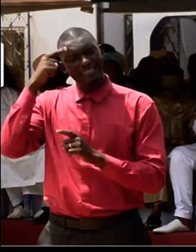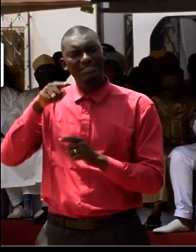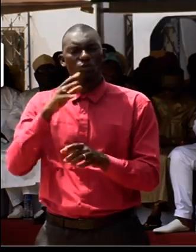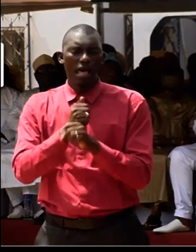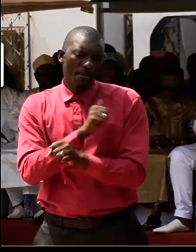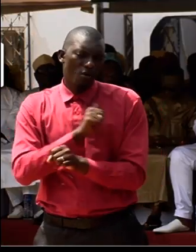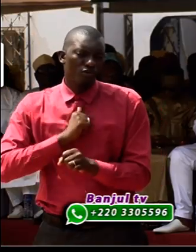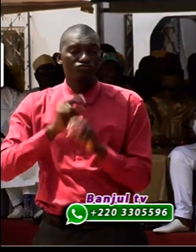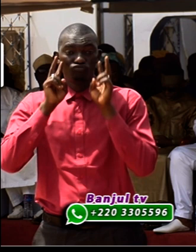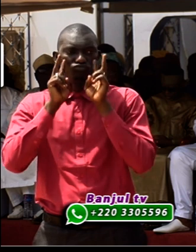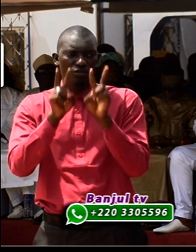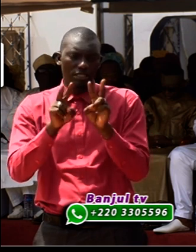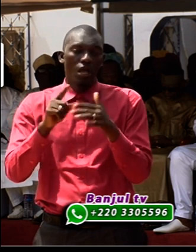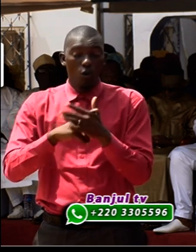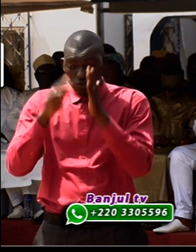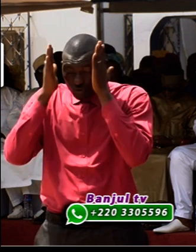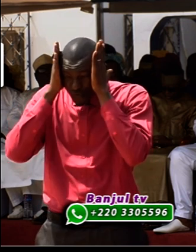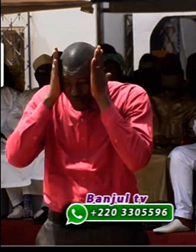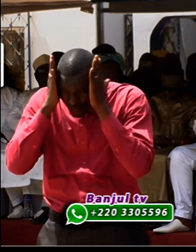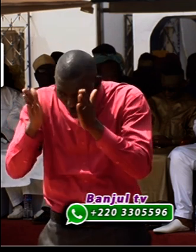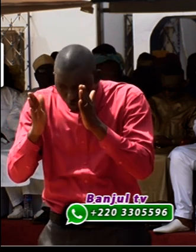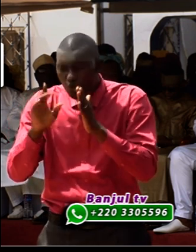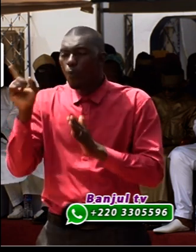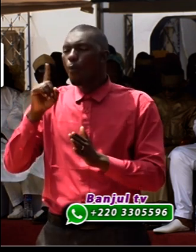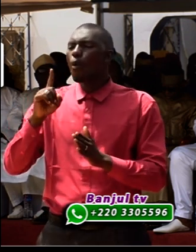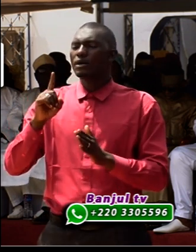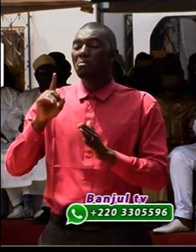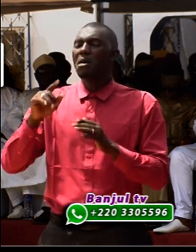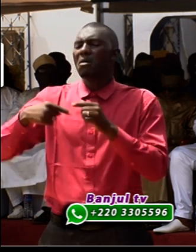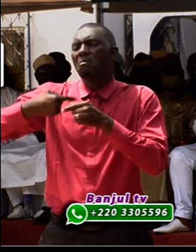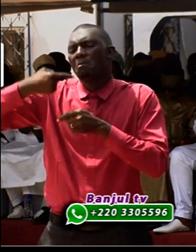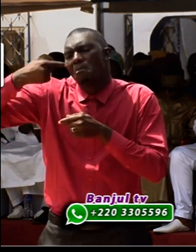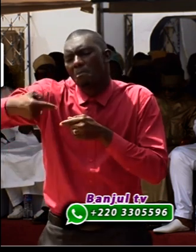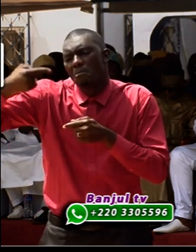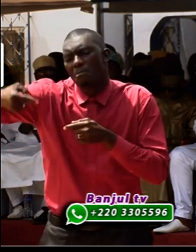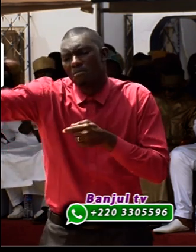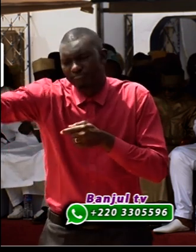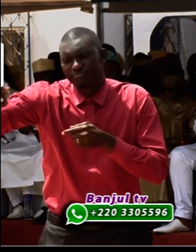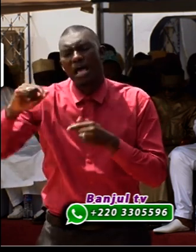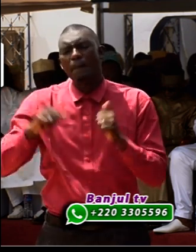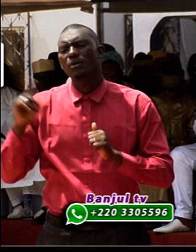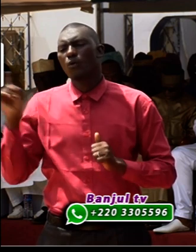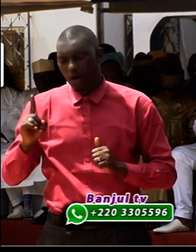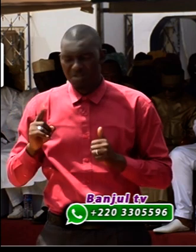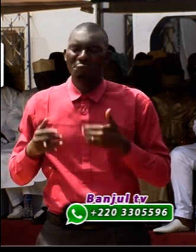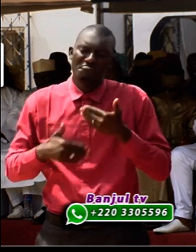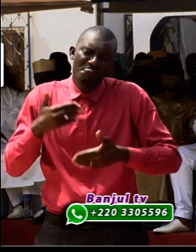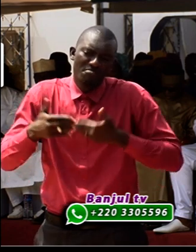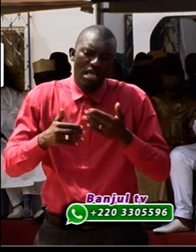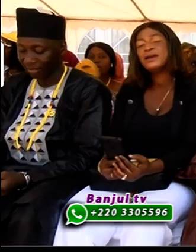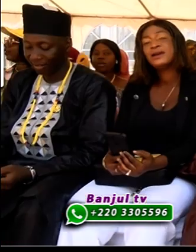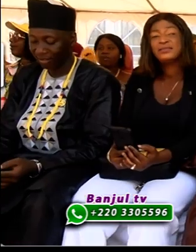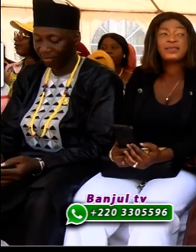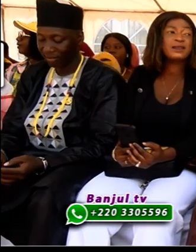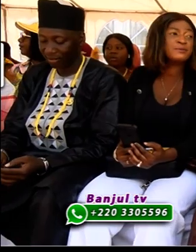to see, or to forecast, what will happen as we go in the years ahead. We